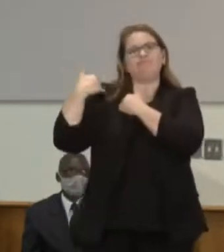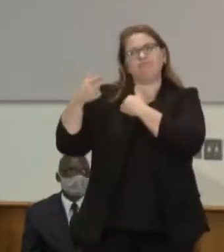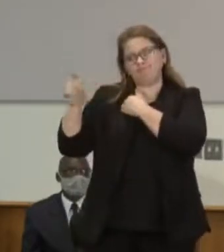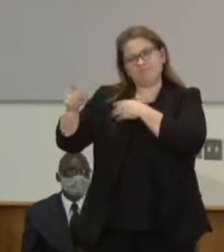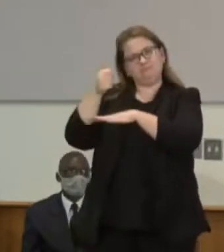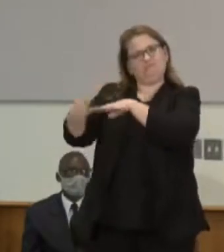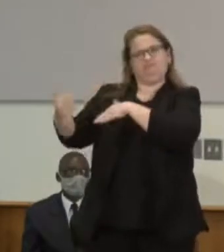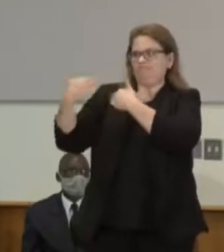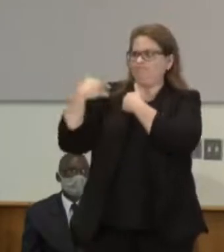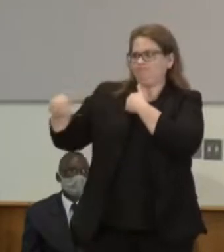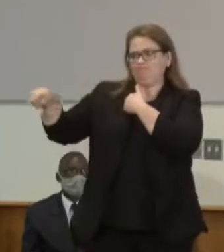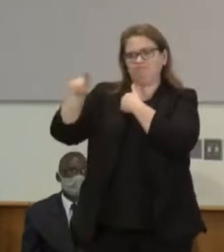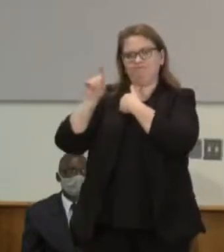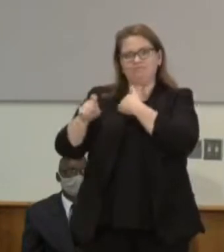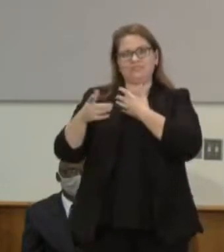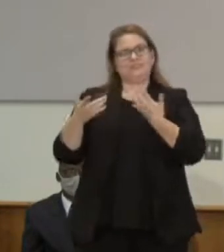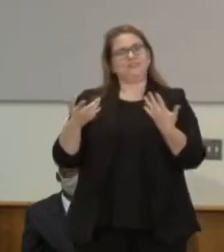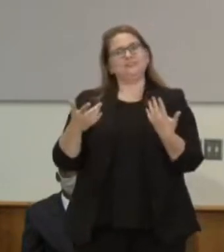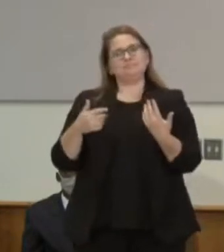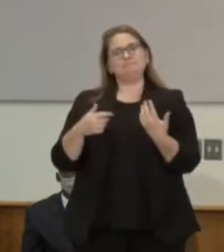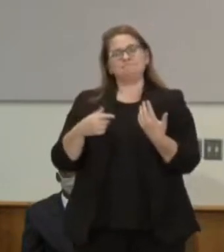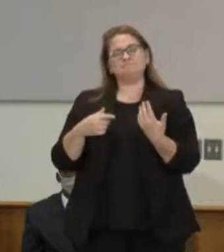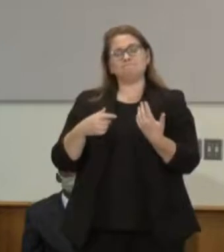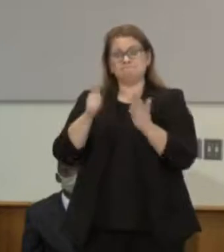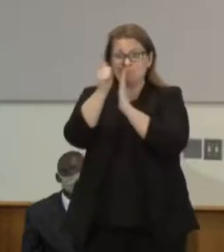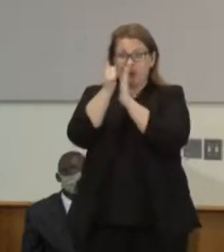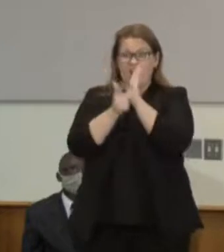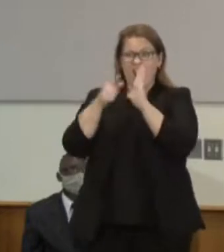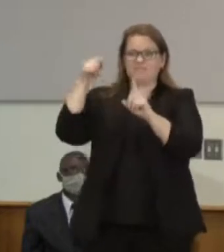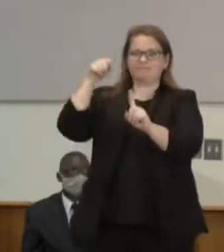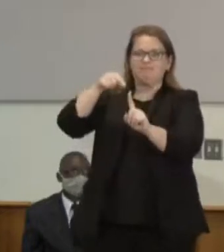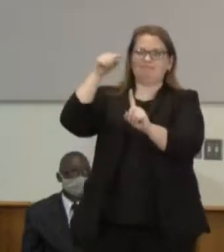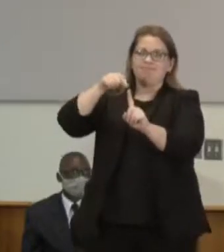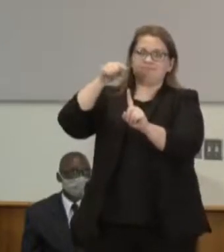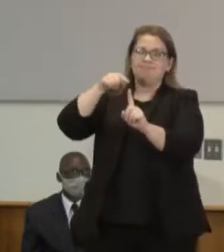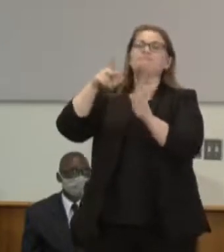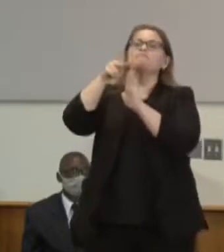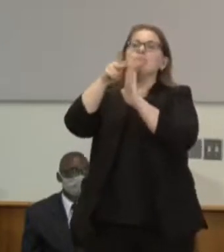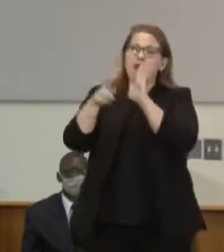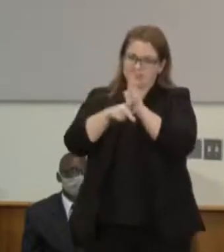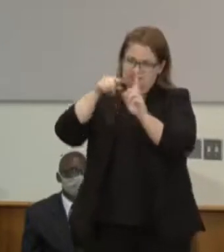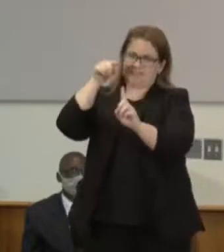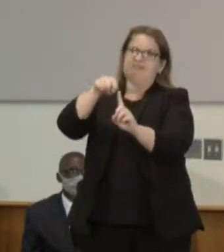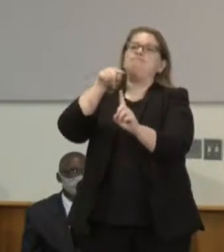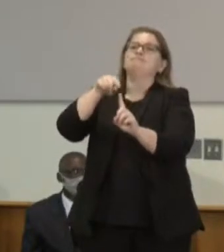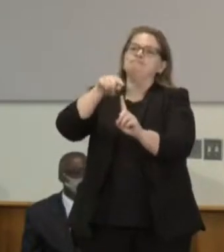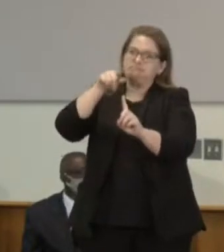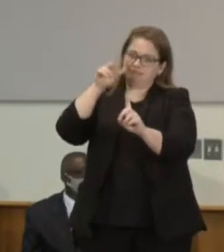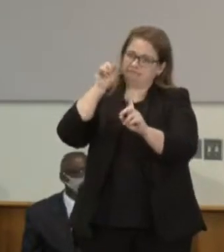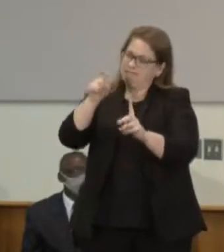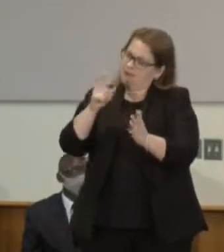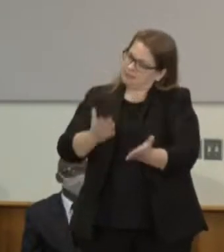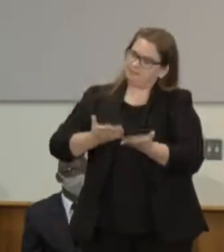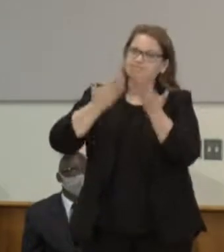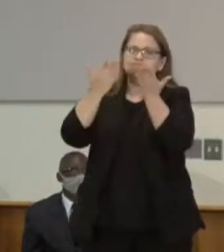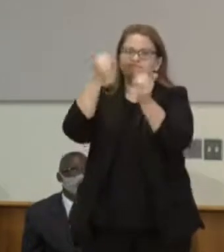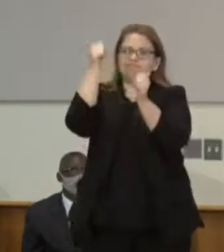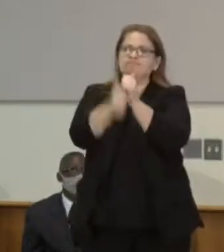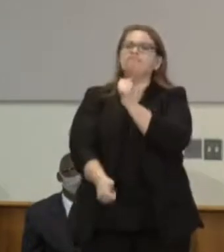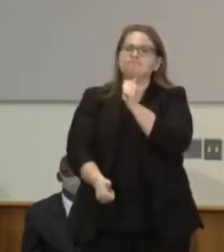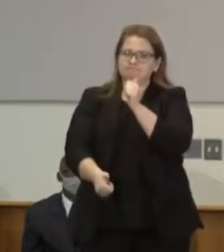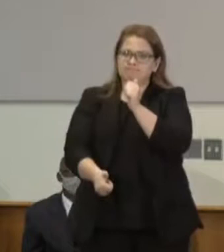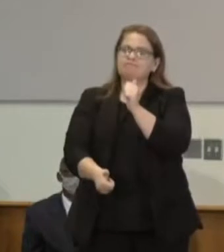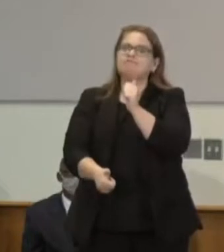So these laws is about that. These new policies, provisions, that we will light, that we will be bringing to the House of Representatives and the Senate